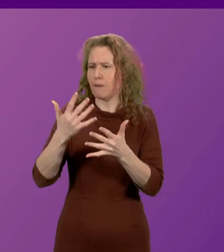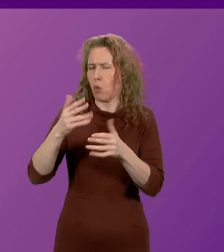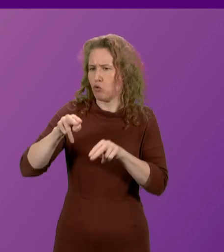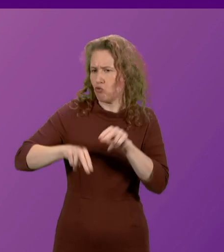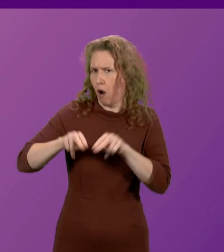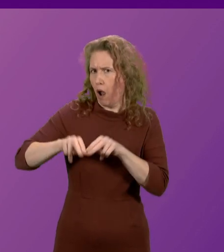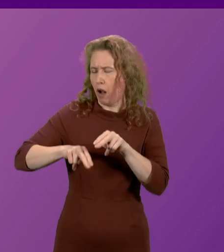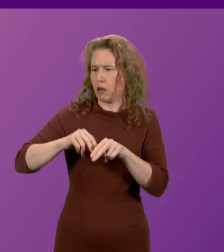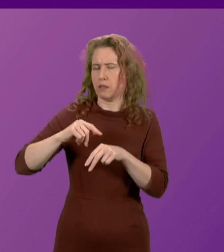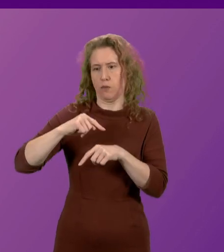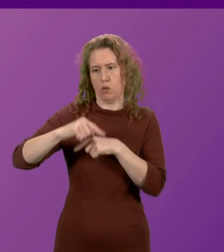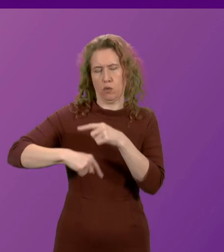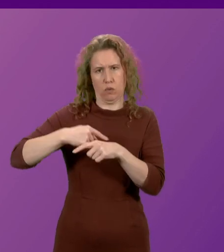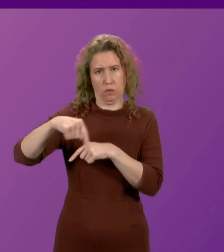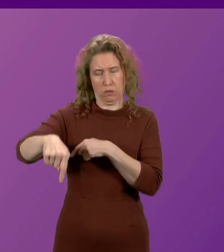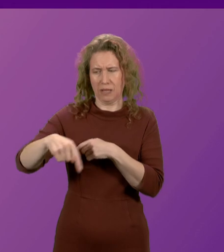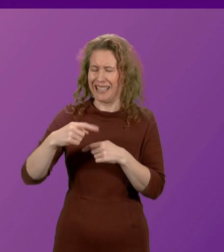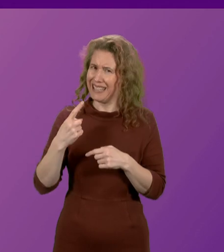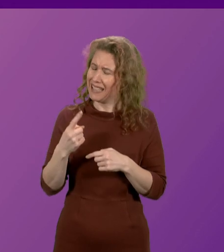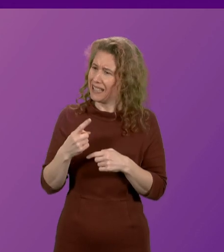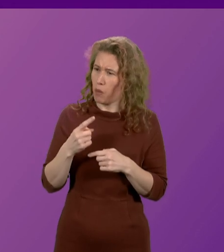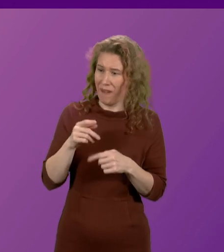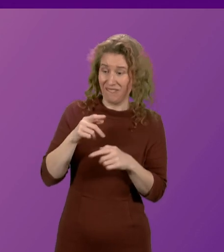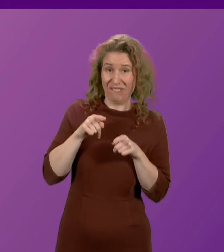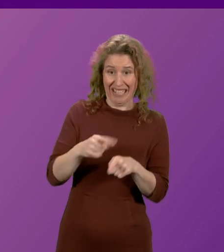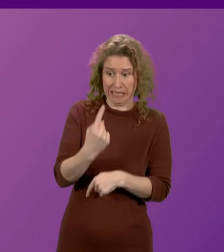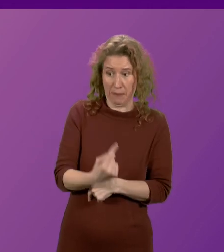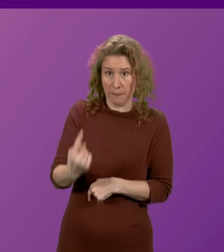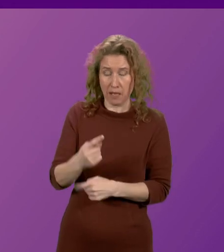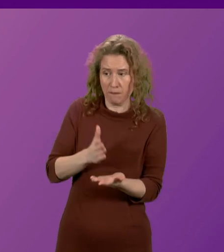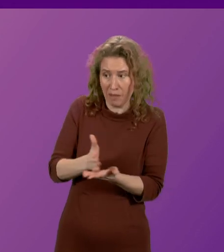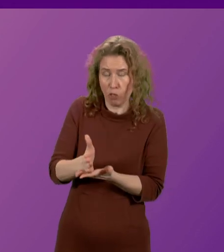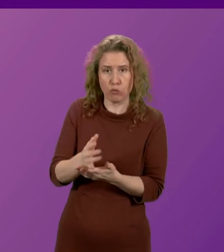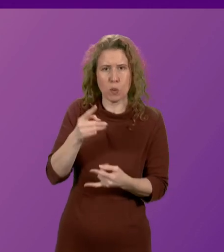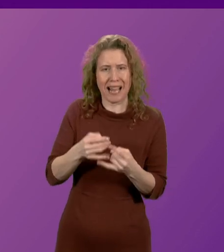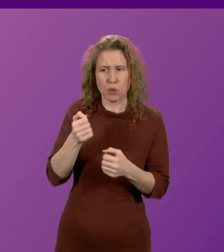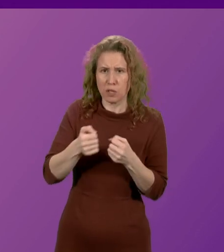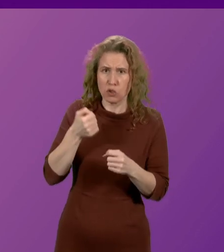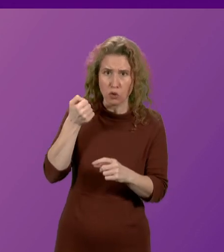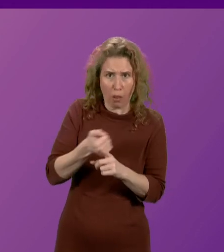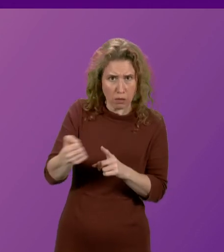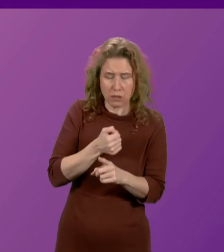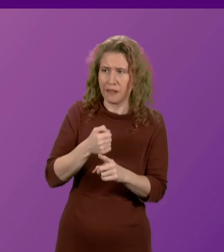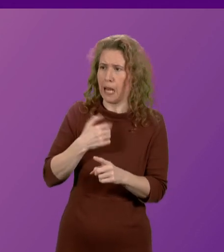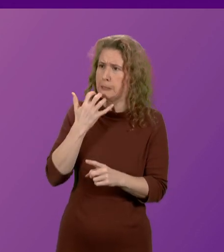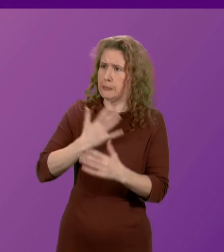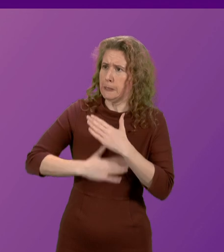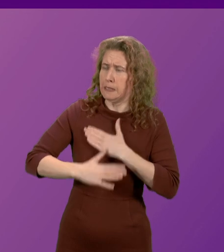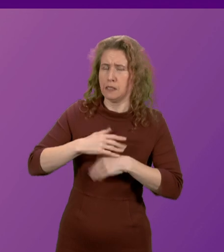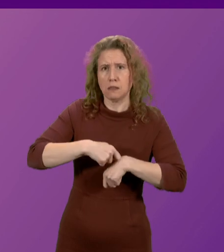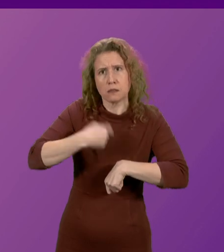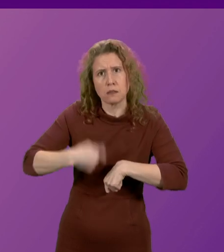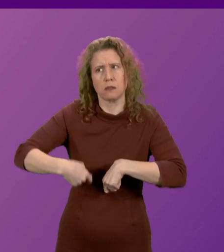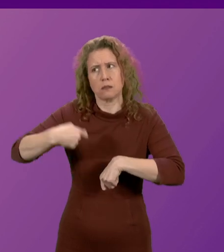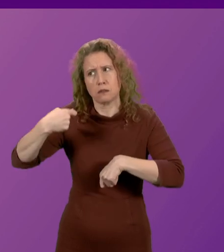year, and given one of the most distressing things for victims of sexual assault is the length of time that it takes to come to